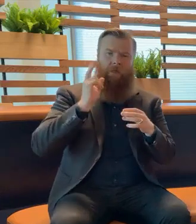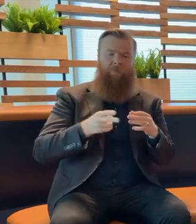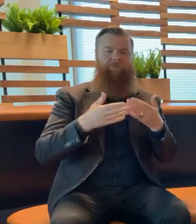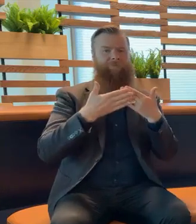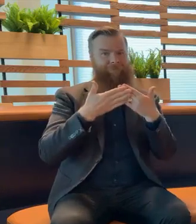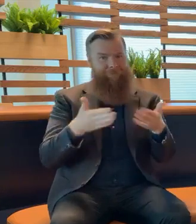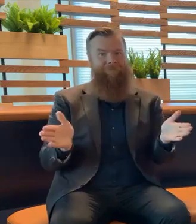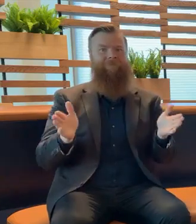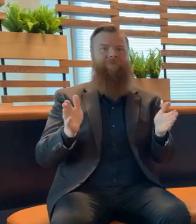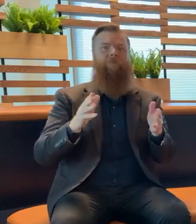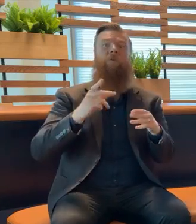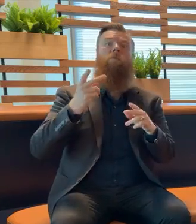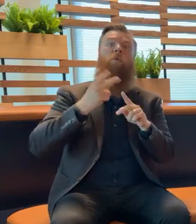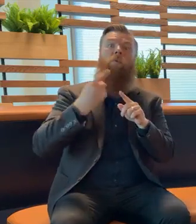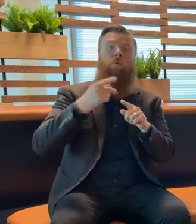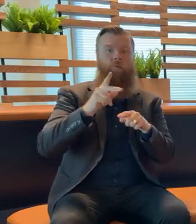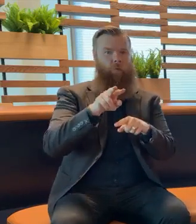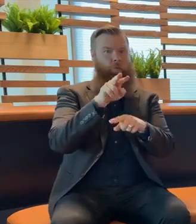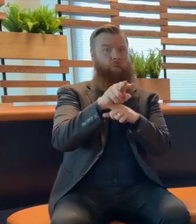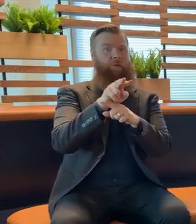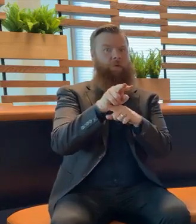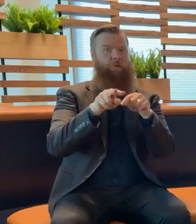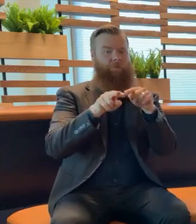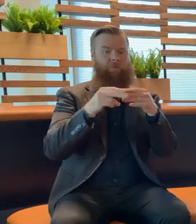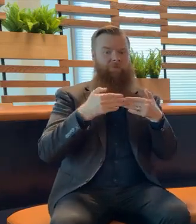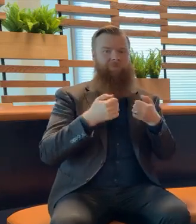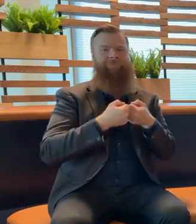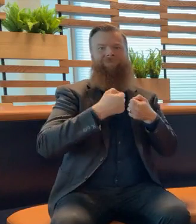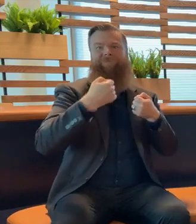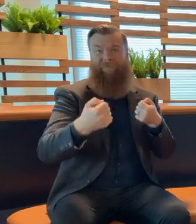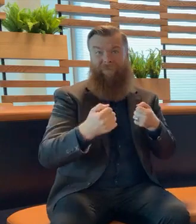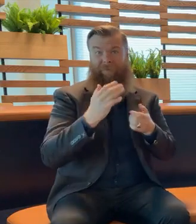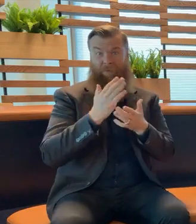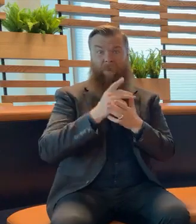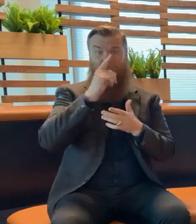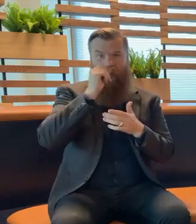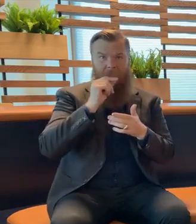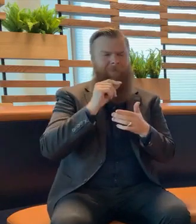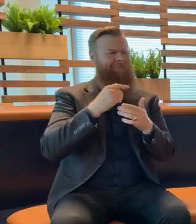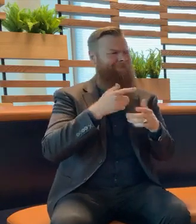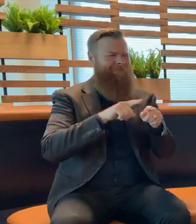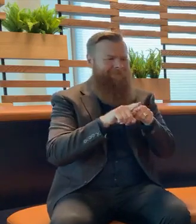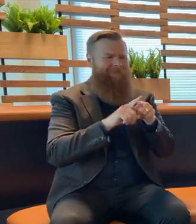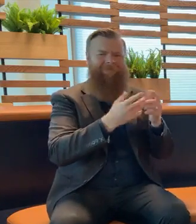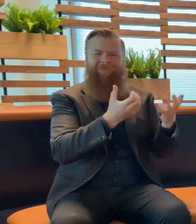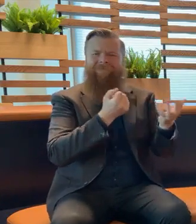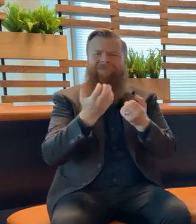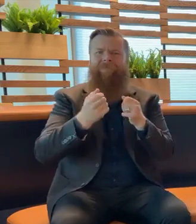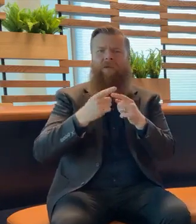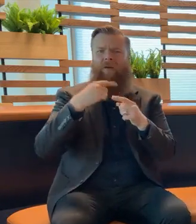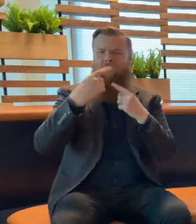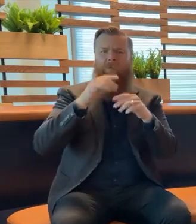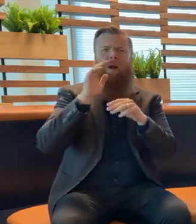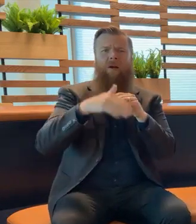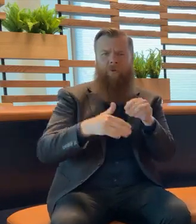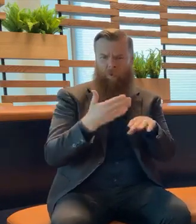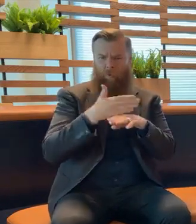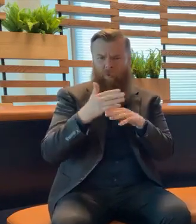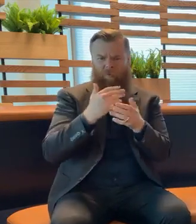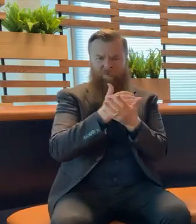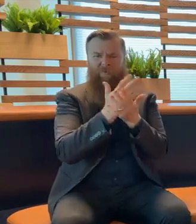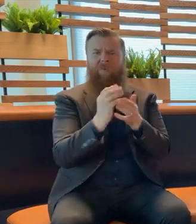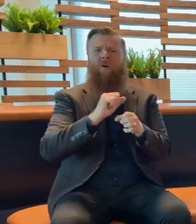us, and is already allowing us, to gain a lot more information about this new variant so we can go forward.